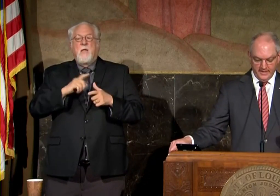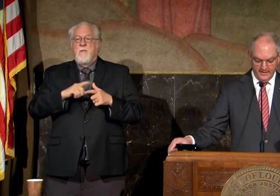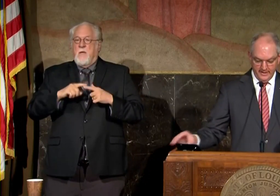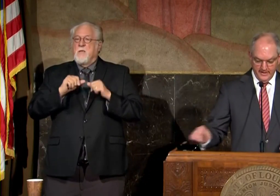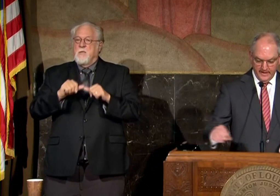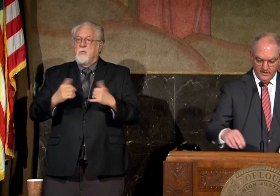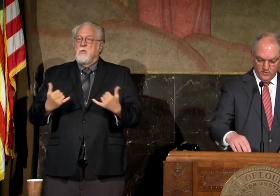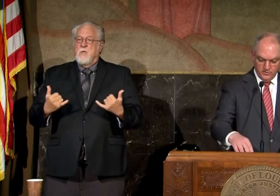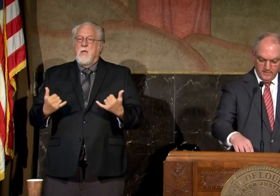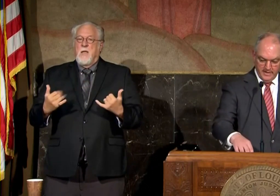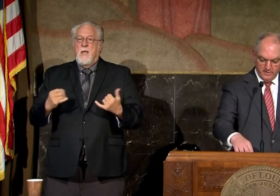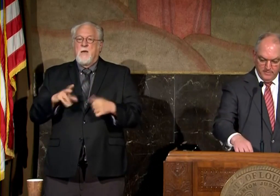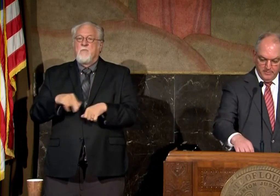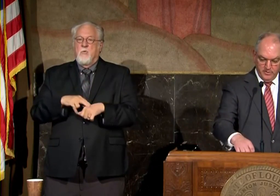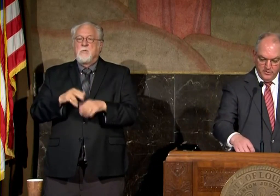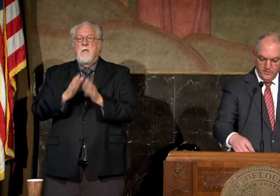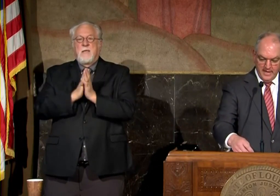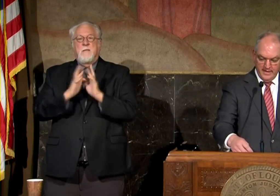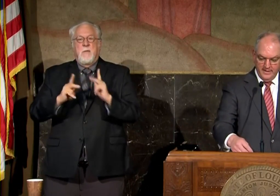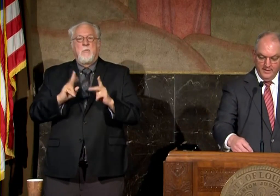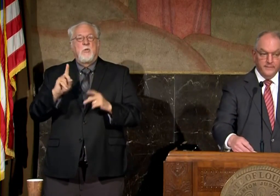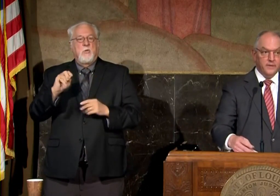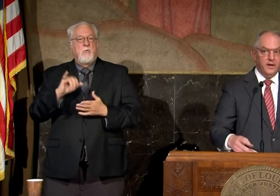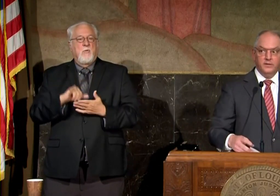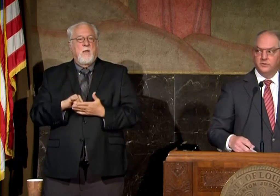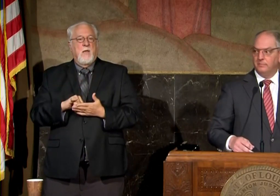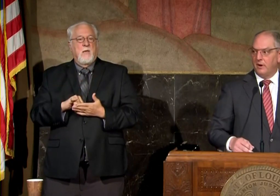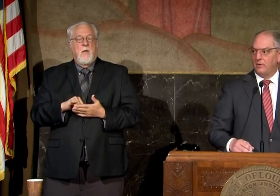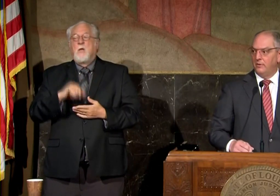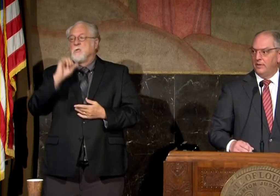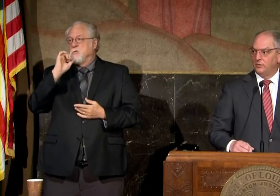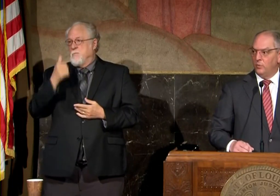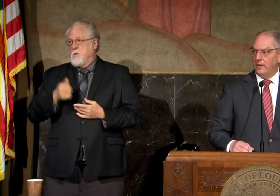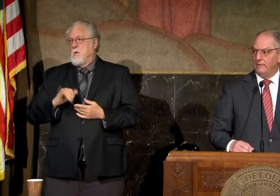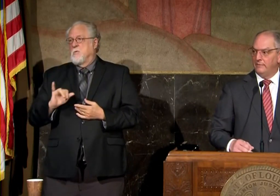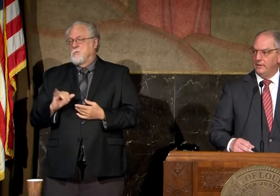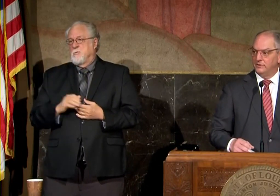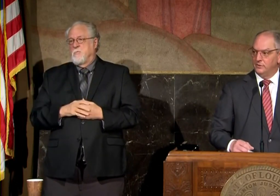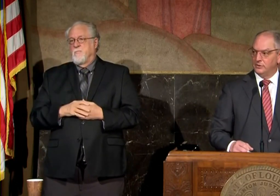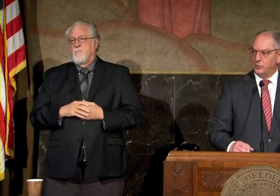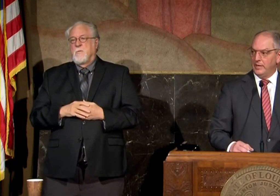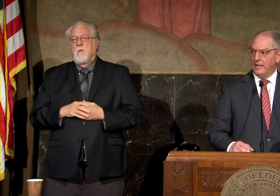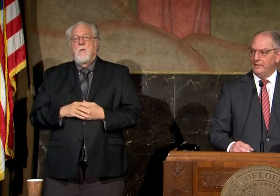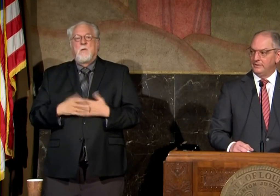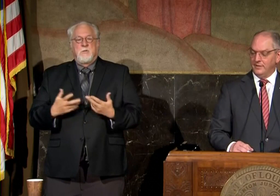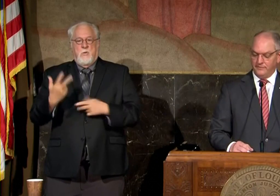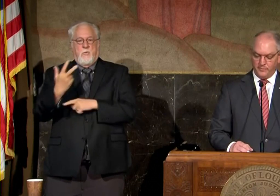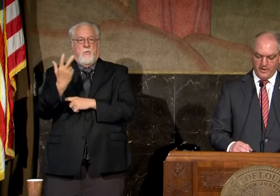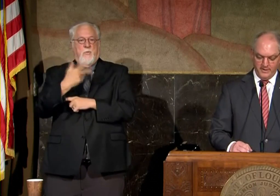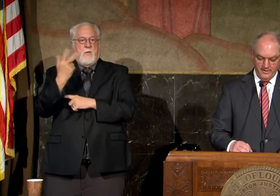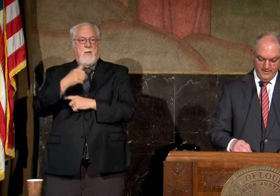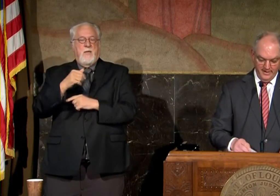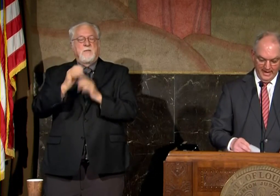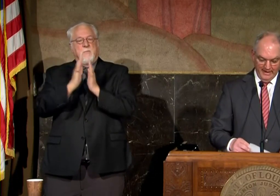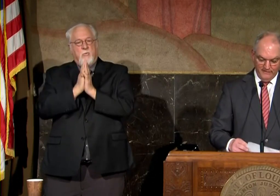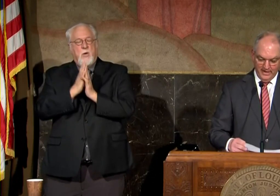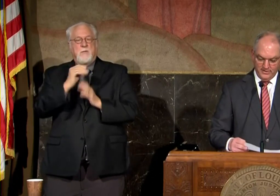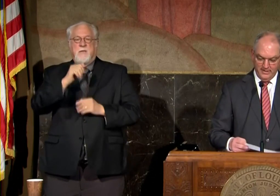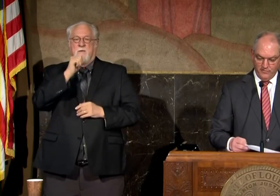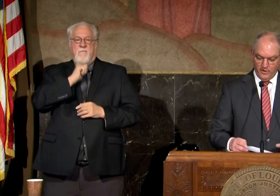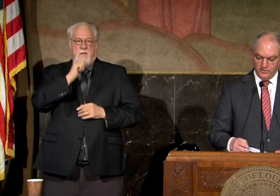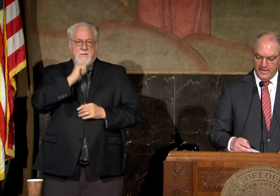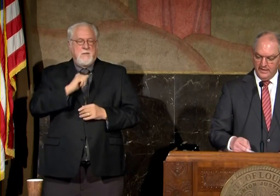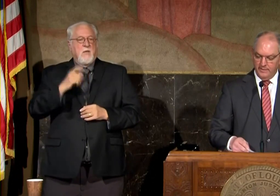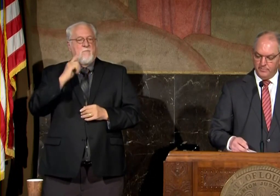today and and of course i'm asking people to do that uh tomorrow as well so it's three days of prayer and